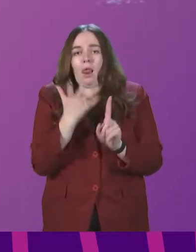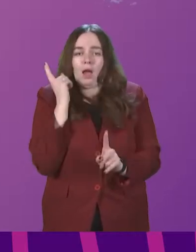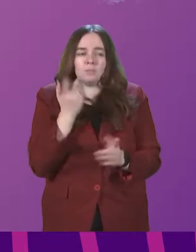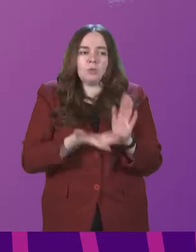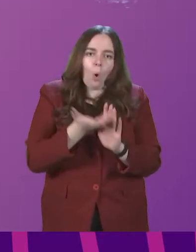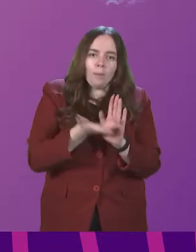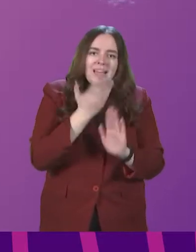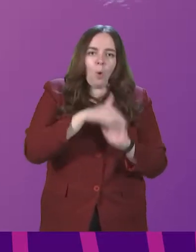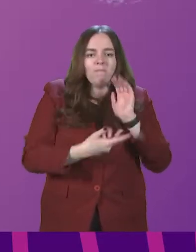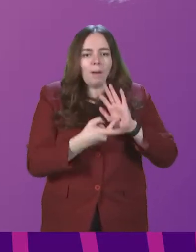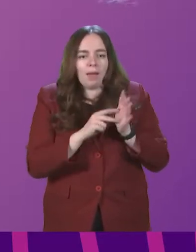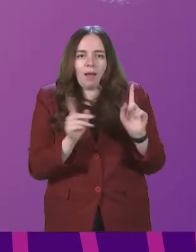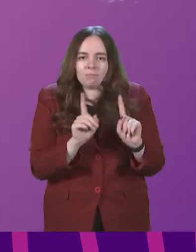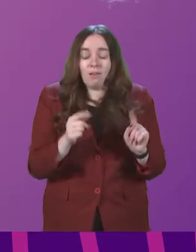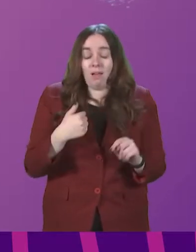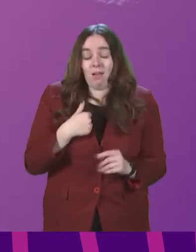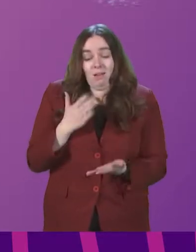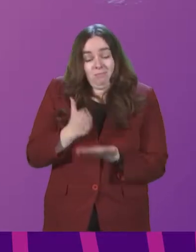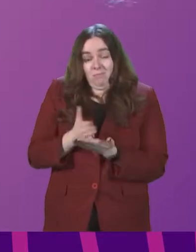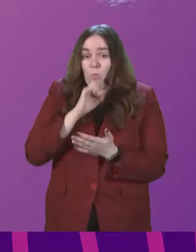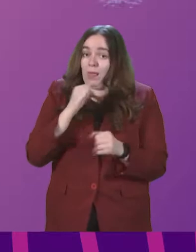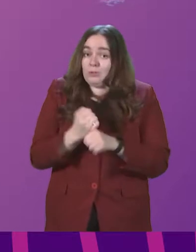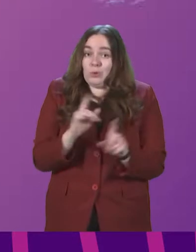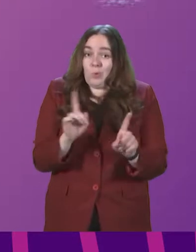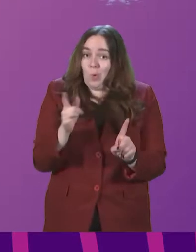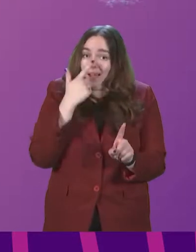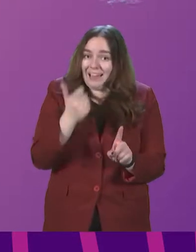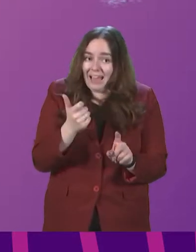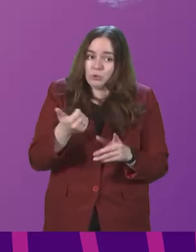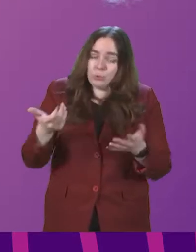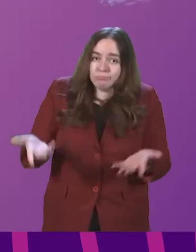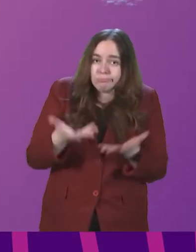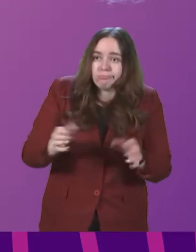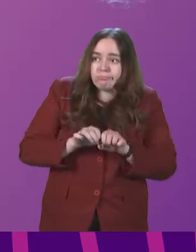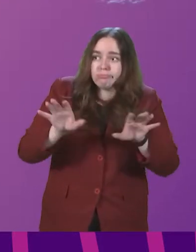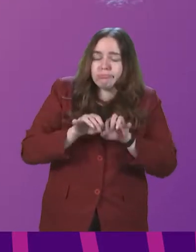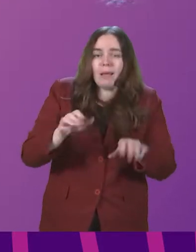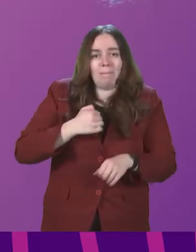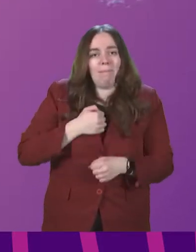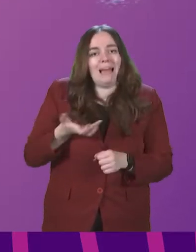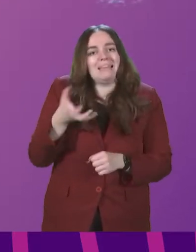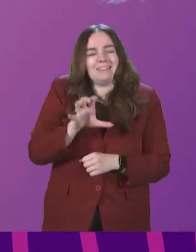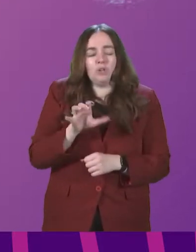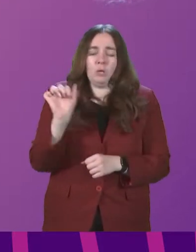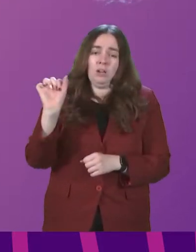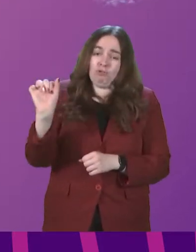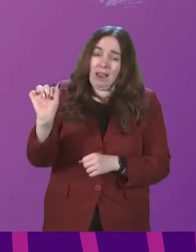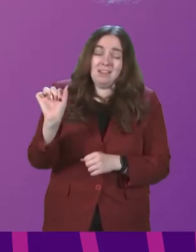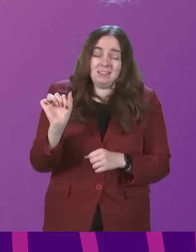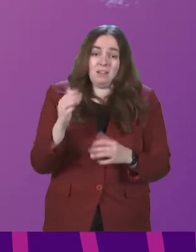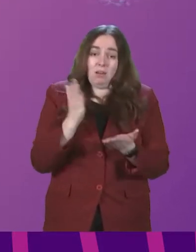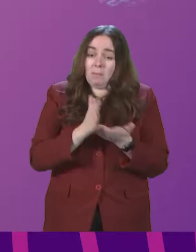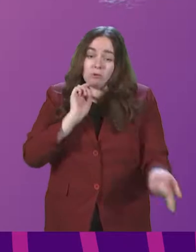on the plans. I am certainly going to do what I can to promote the scheme in my constituency. The Minister is right. It potentially is a